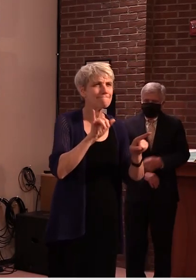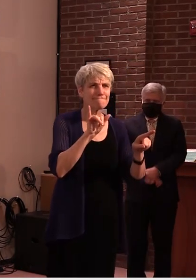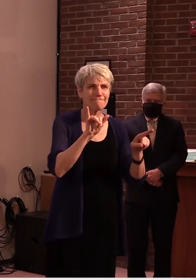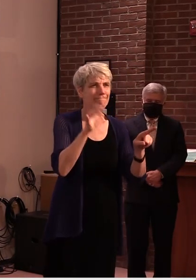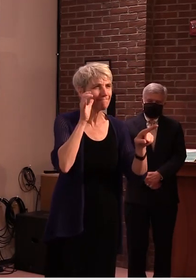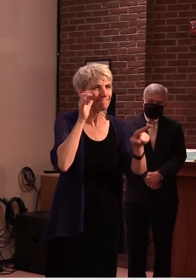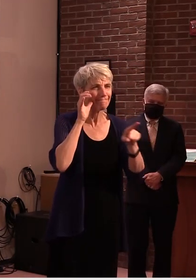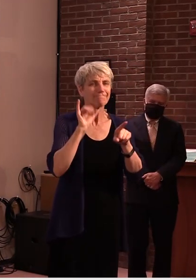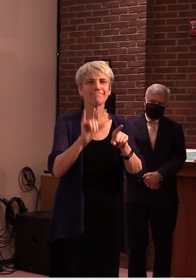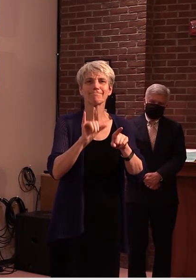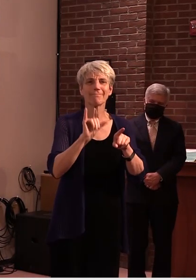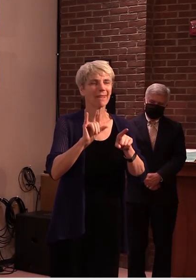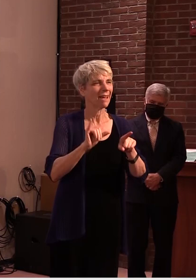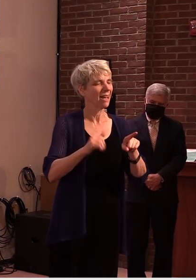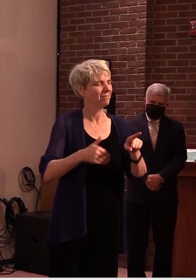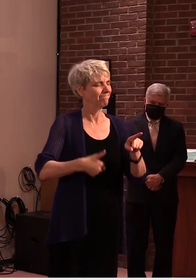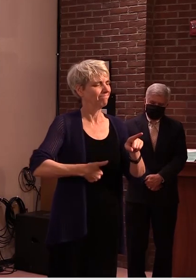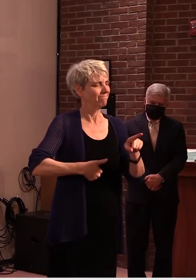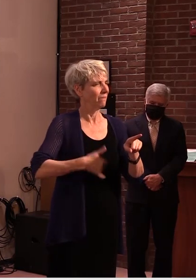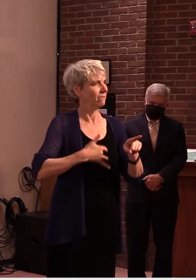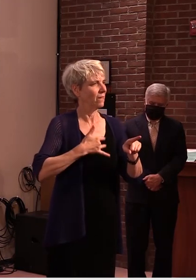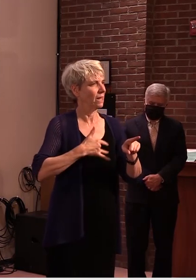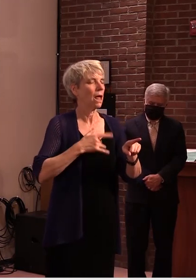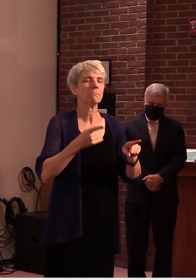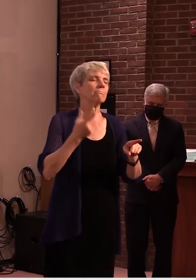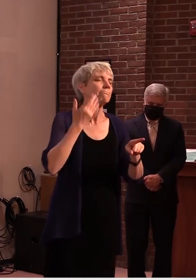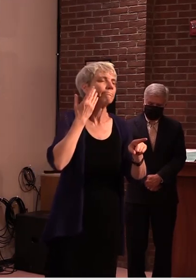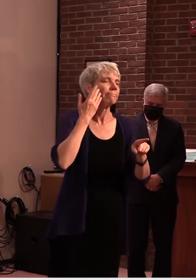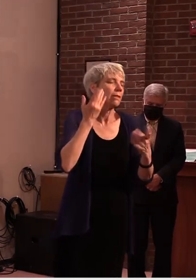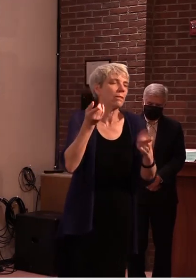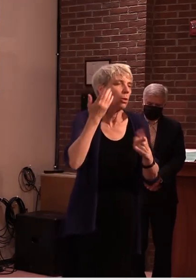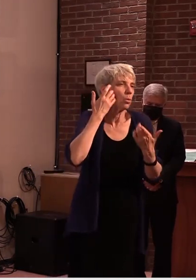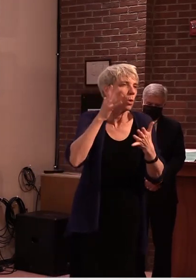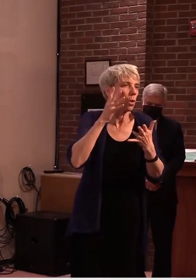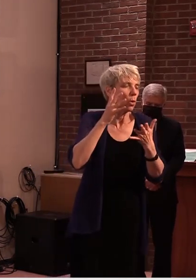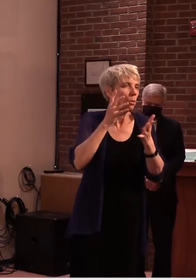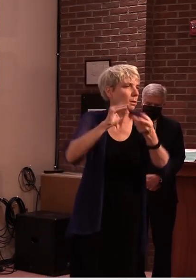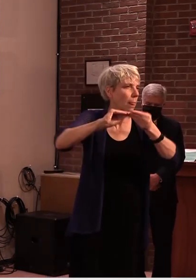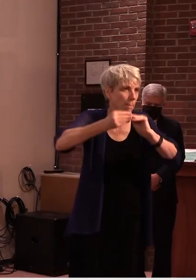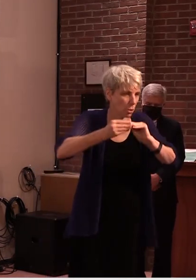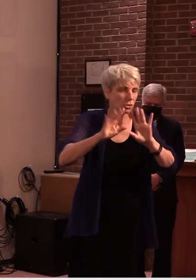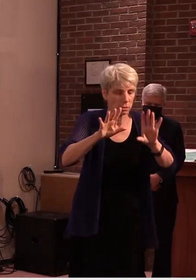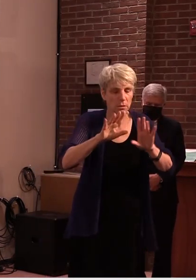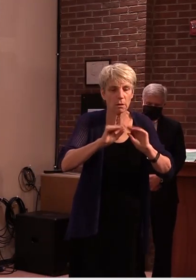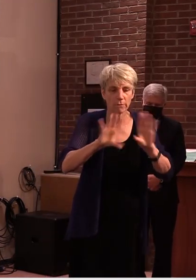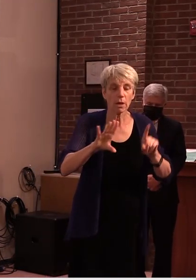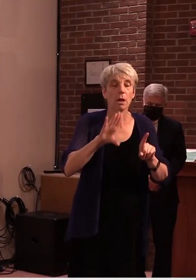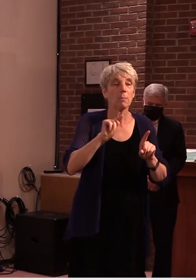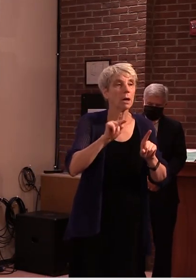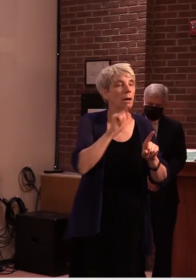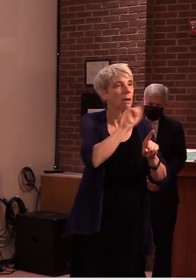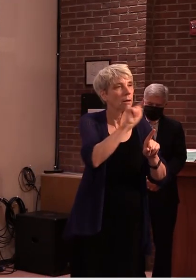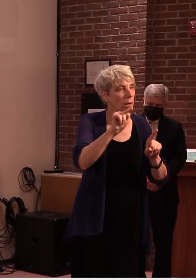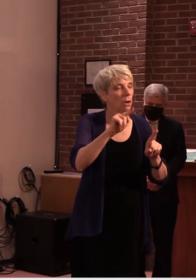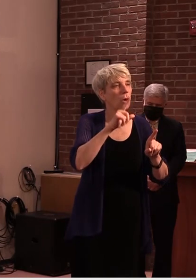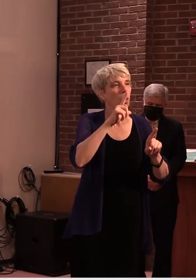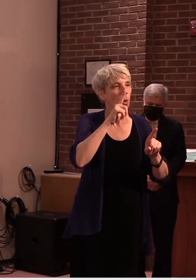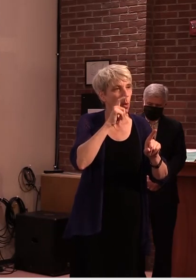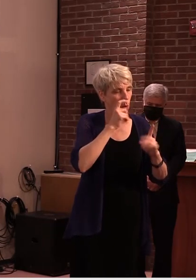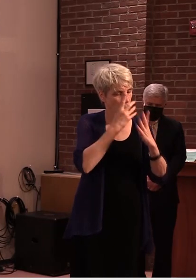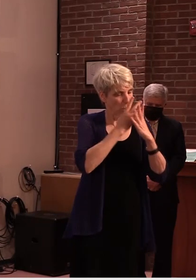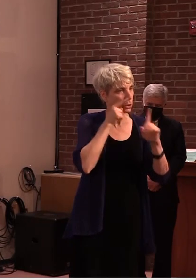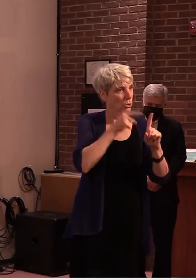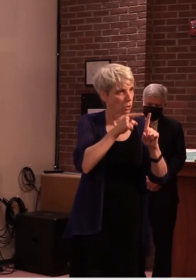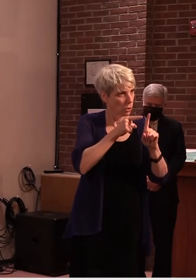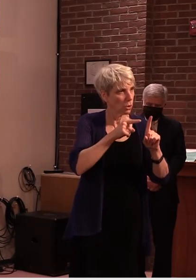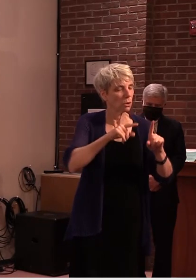the the inclination they don't have the rough data of course that a lot of these uh crimes violent crimes and other crimes